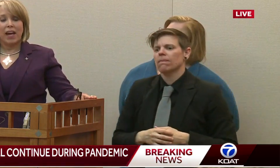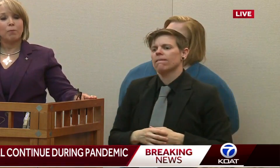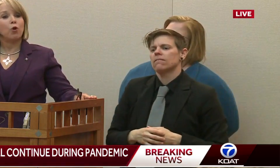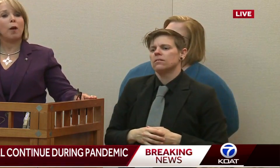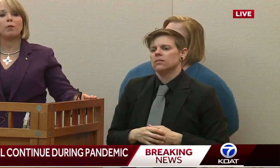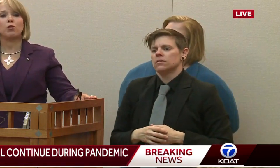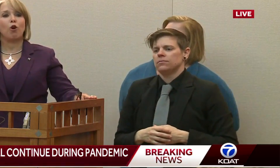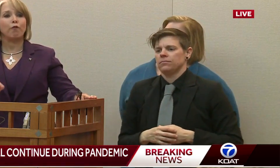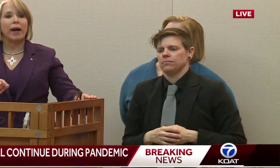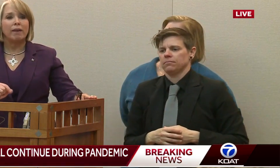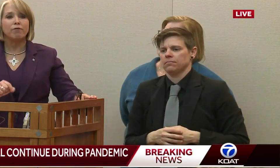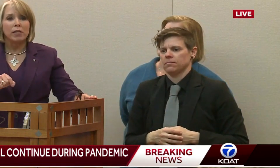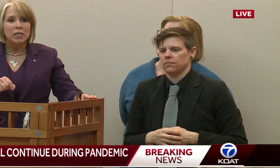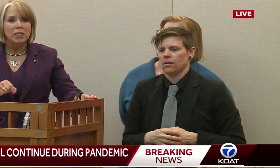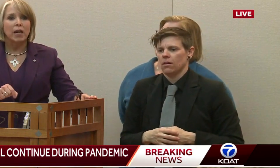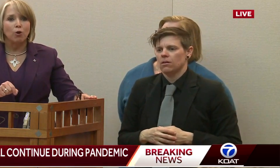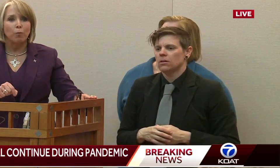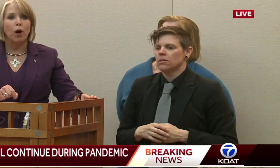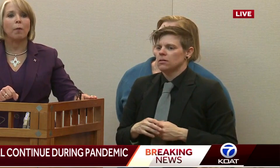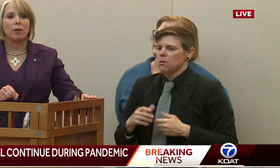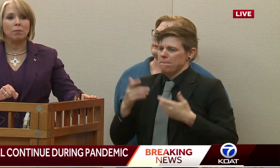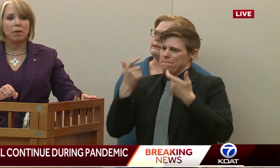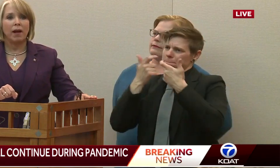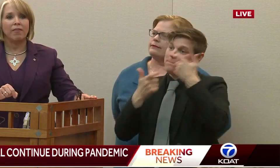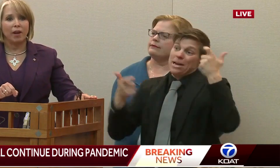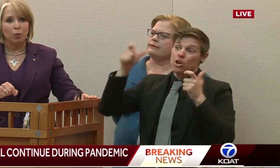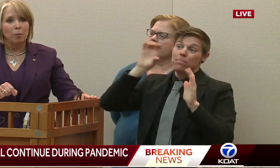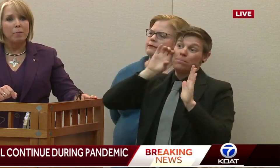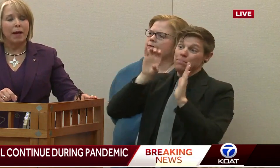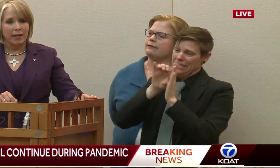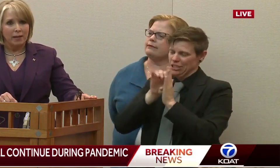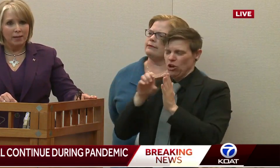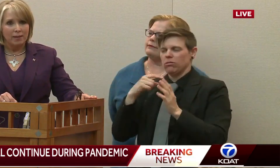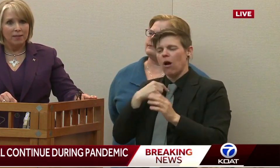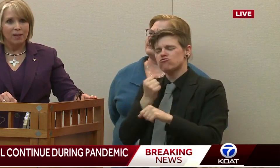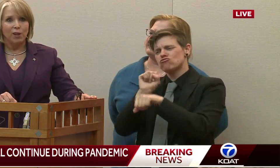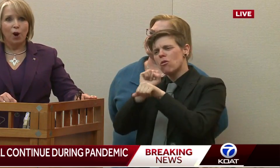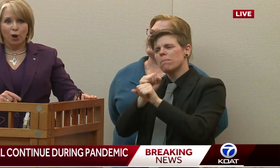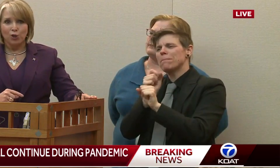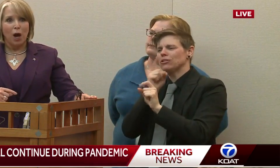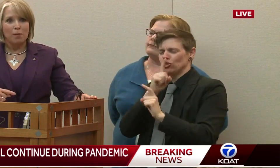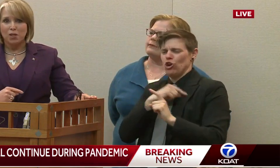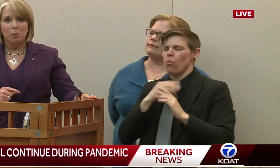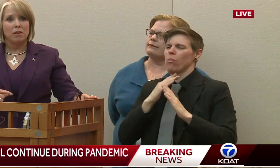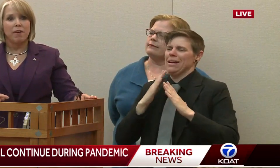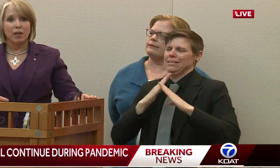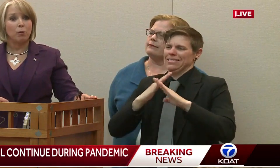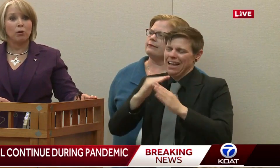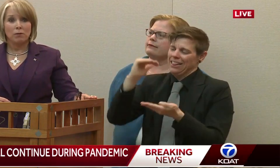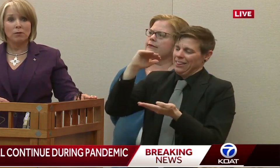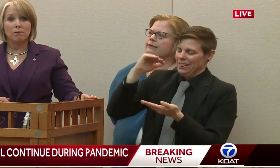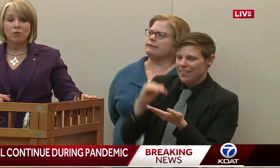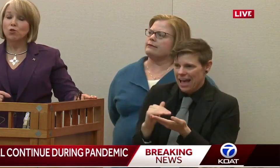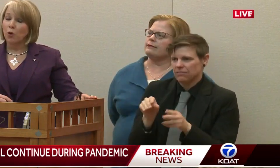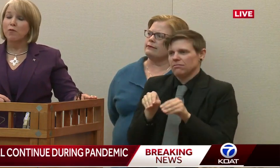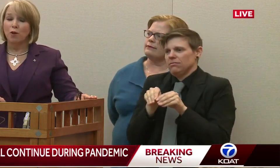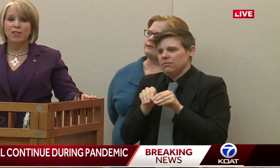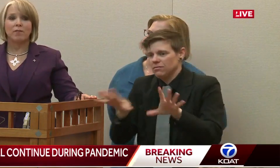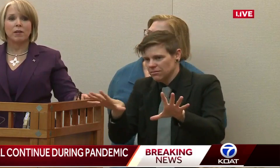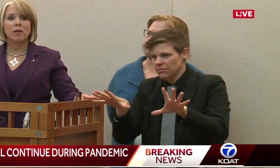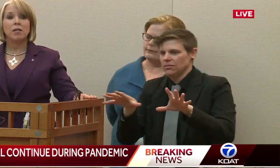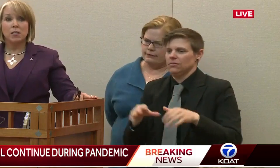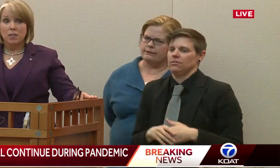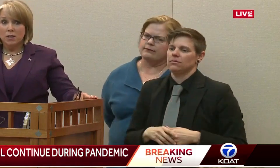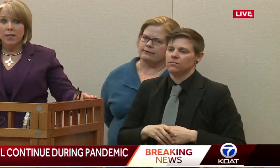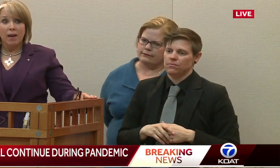and problem solve for every single problem, and there will be many. Our job is to be available 24